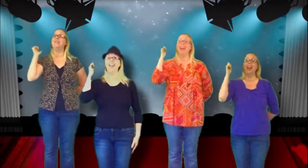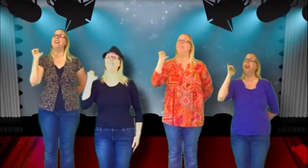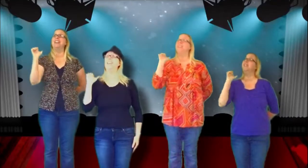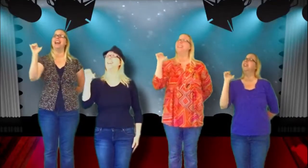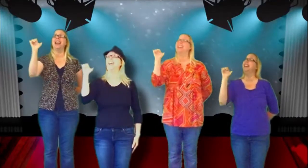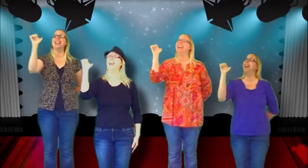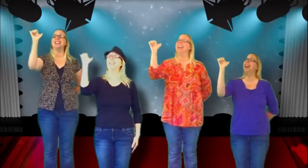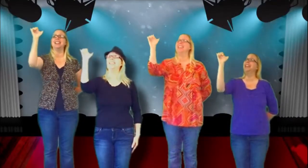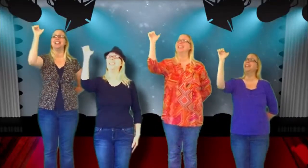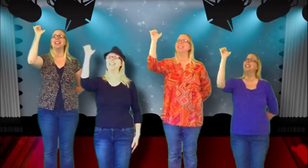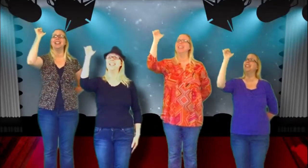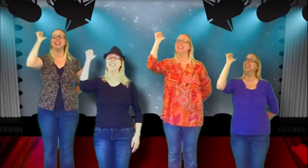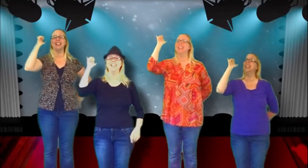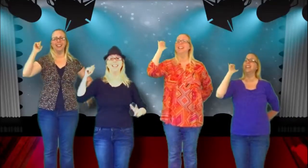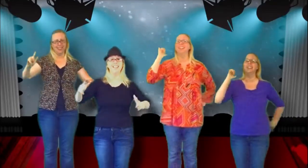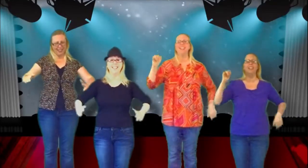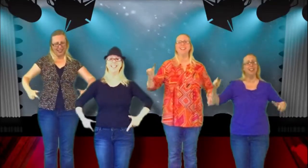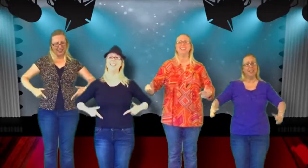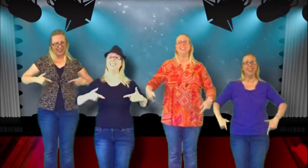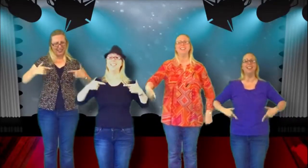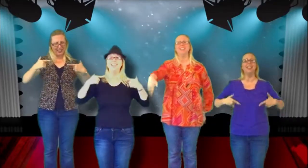everlasting life